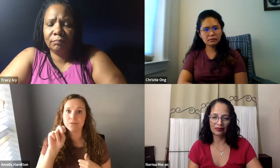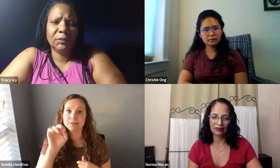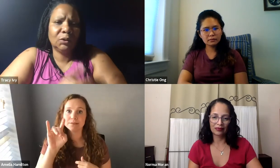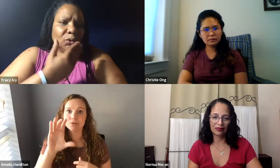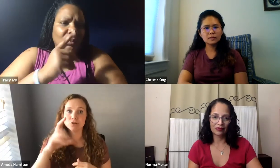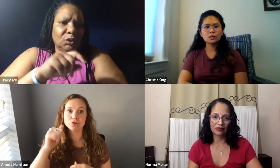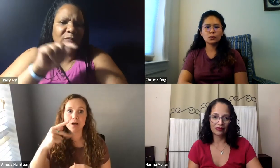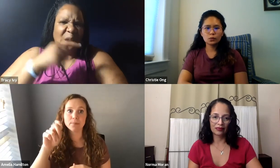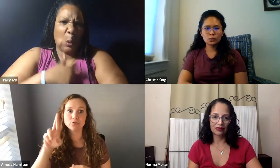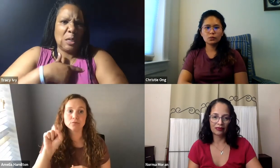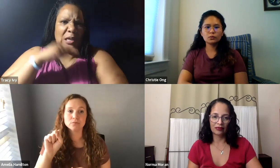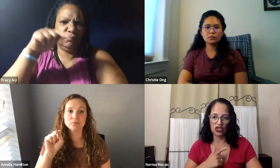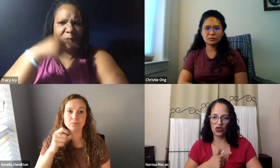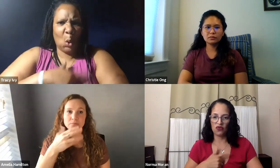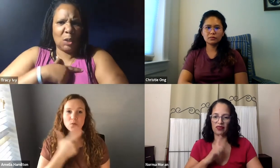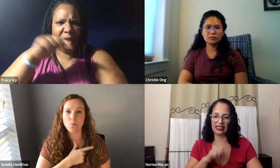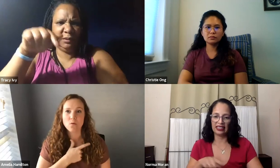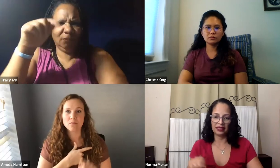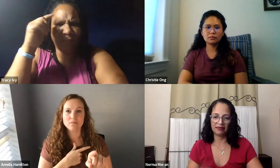Does NTID have its own chapter?